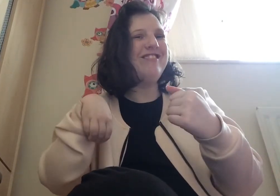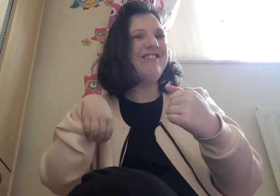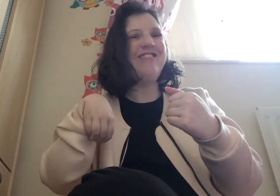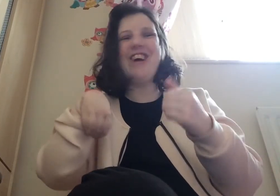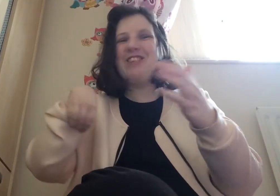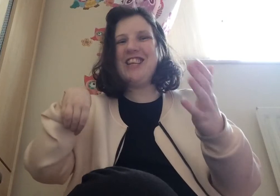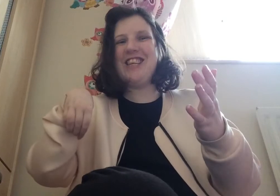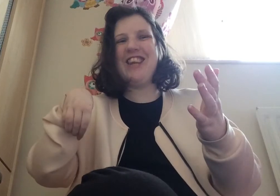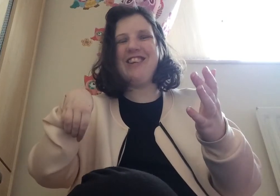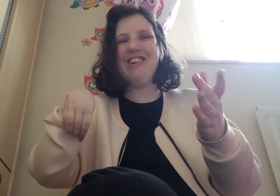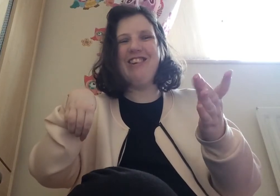that was easier than i thought